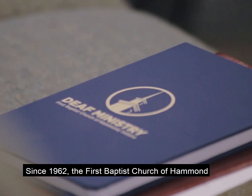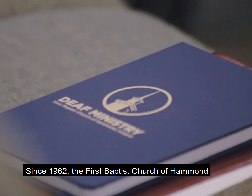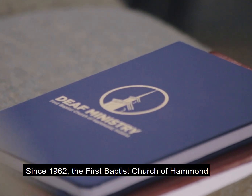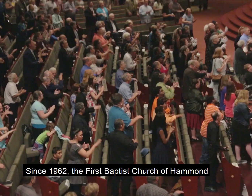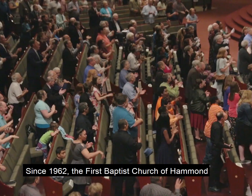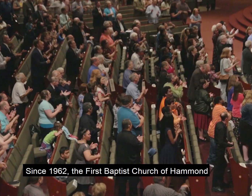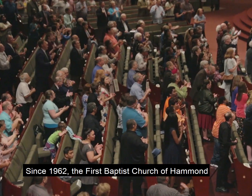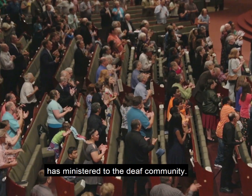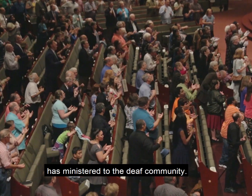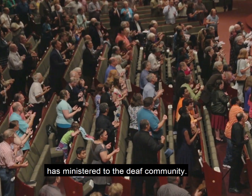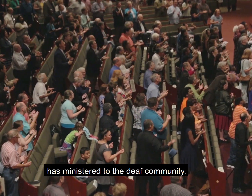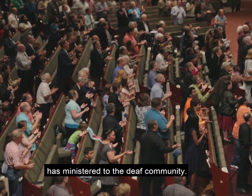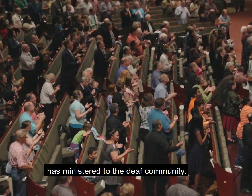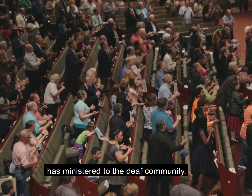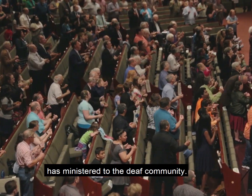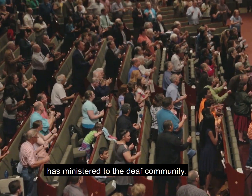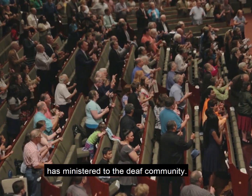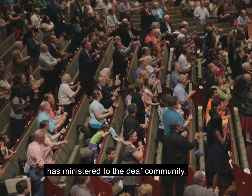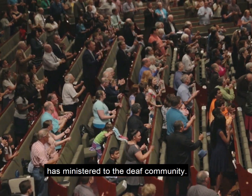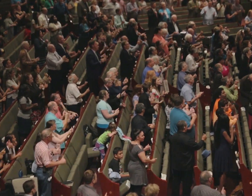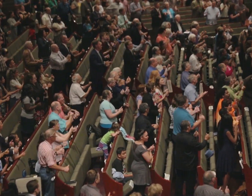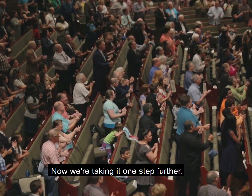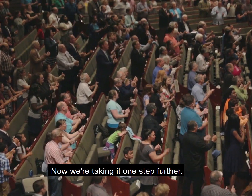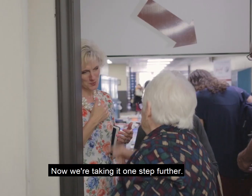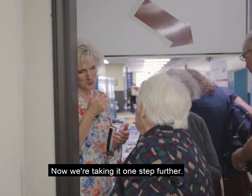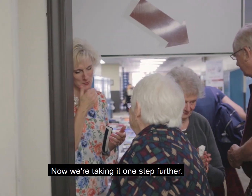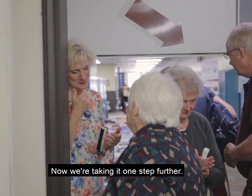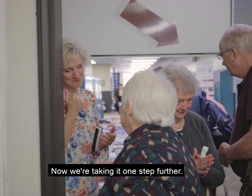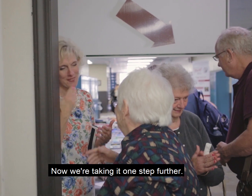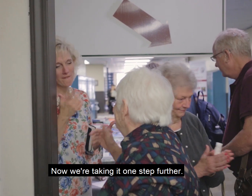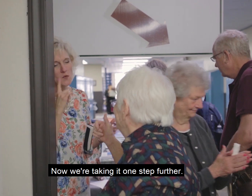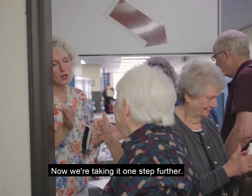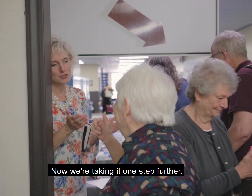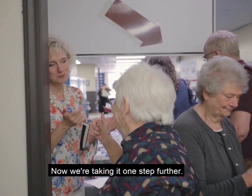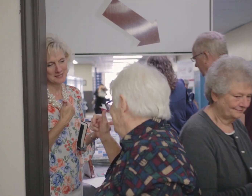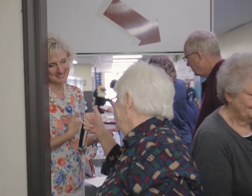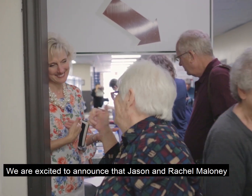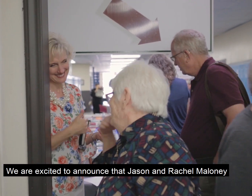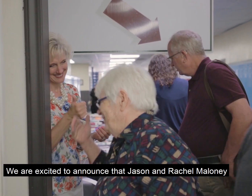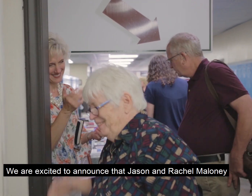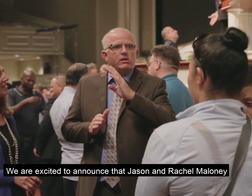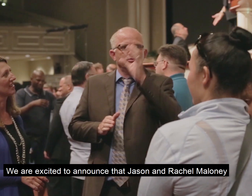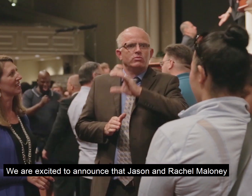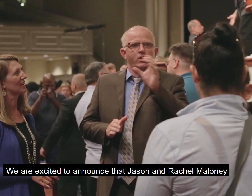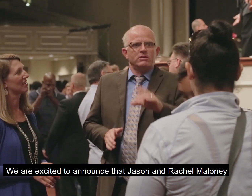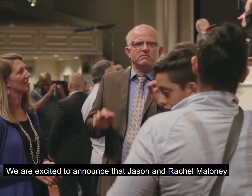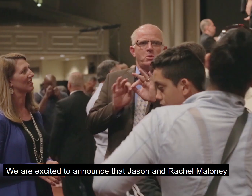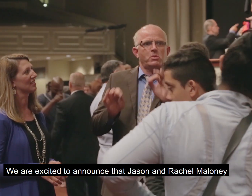Baptist Church of Hammond has ministered to the deaf community. Now we are taking it one step further. We are excited to announce that Jason